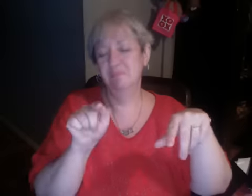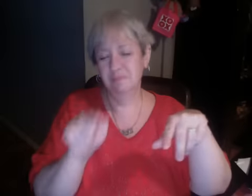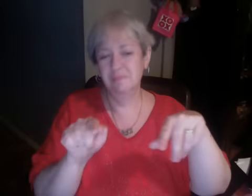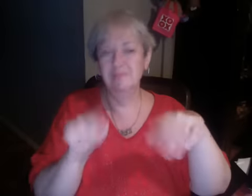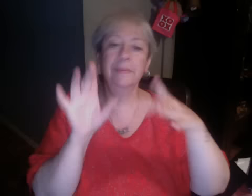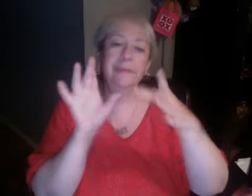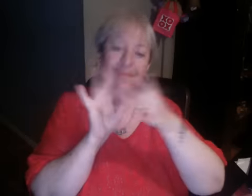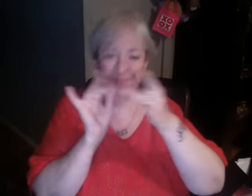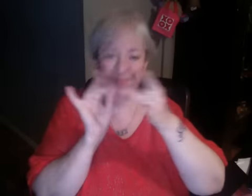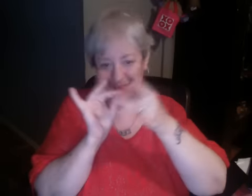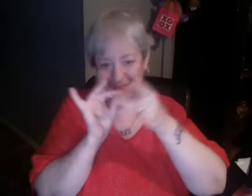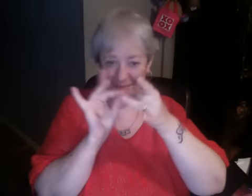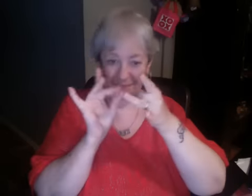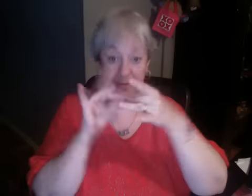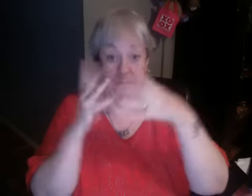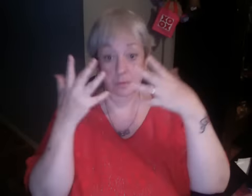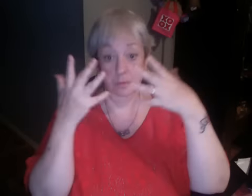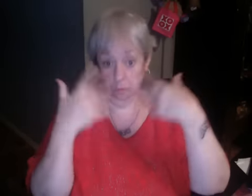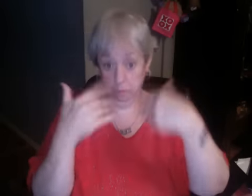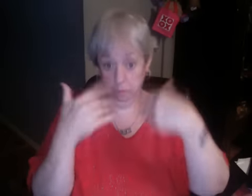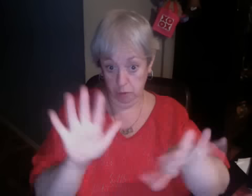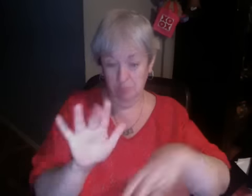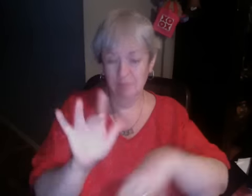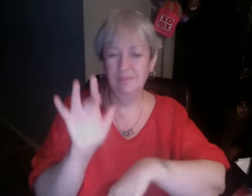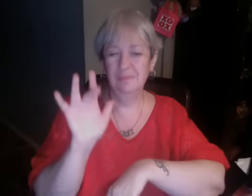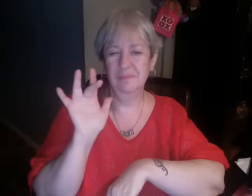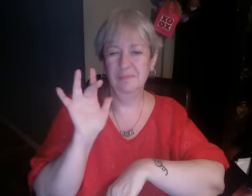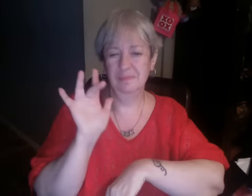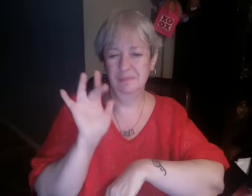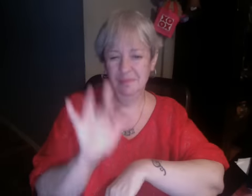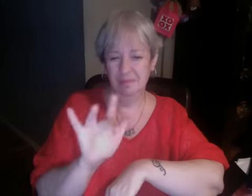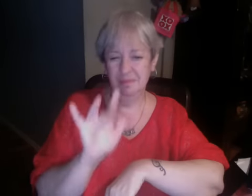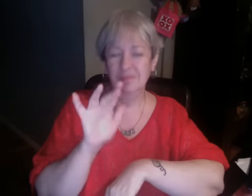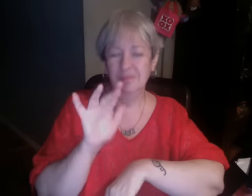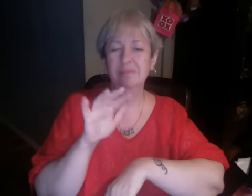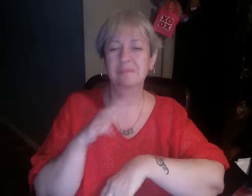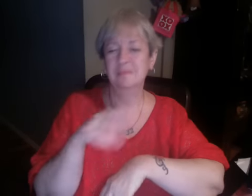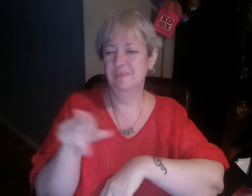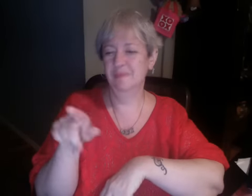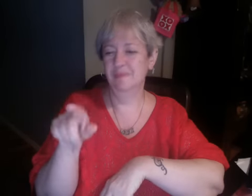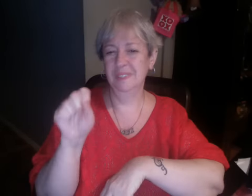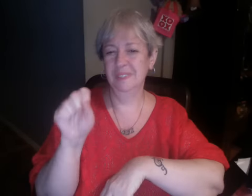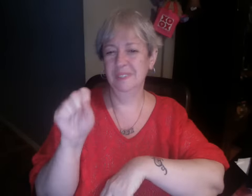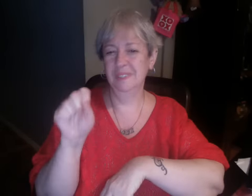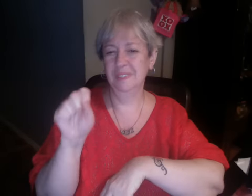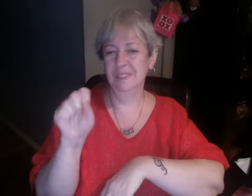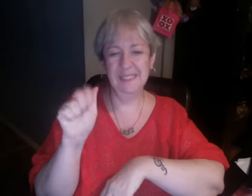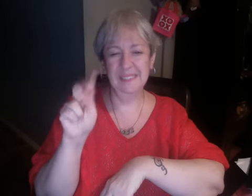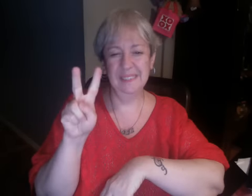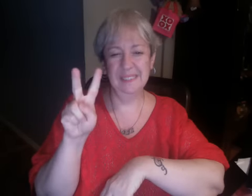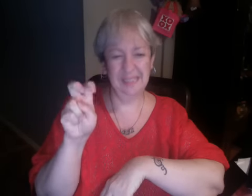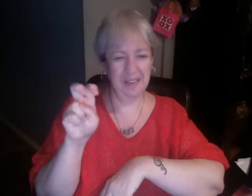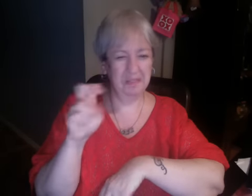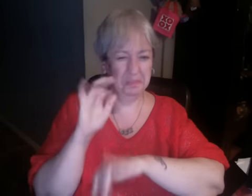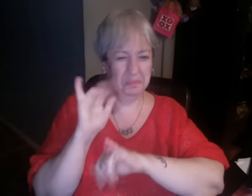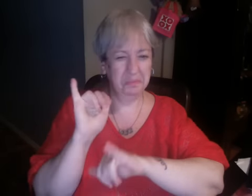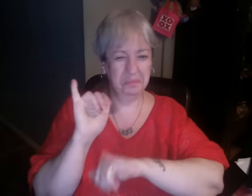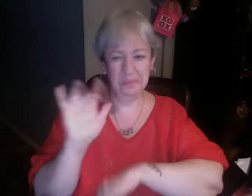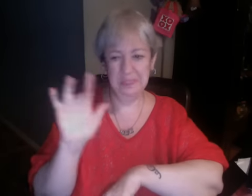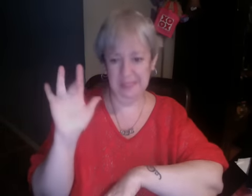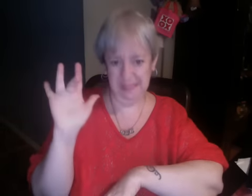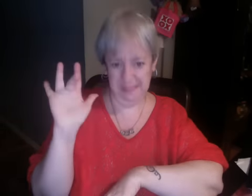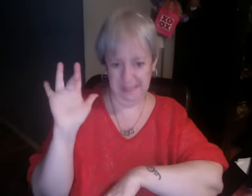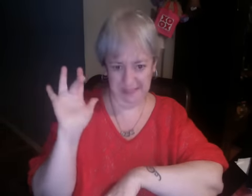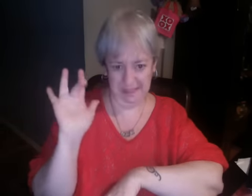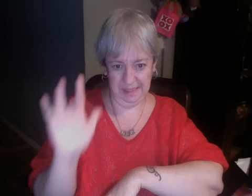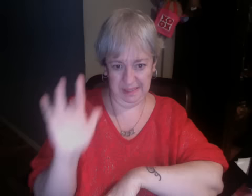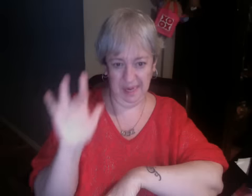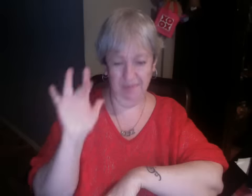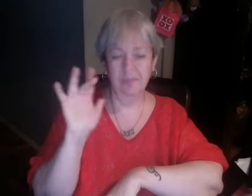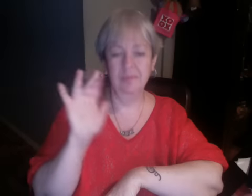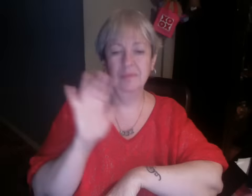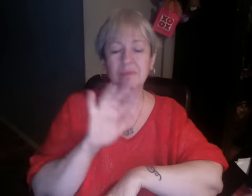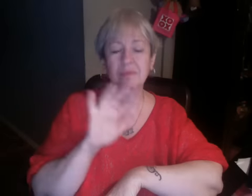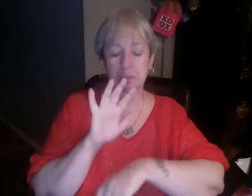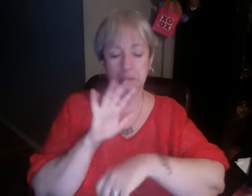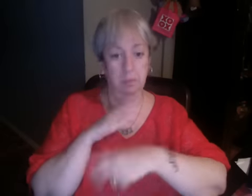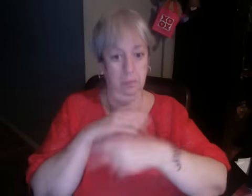Diagnosed from 12th grade. Mom couldn't take a blast after a year. Pissed at Josh like he was making it all up.